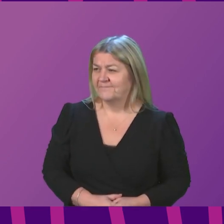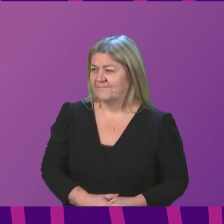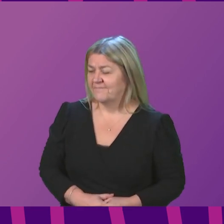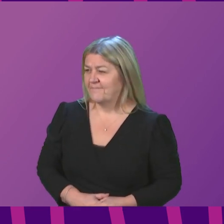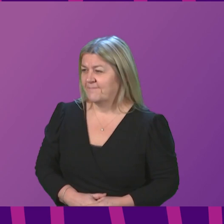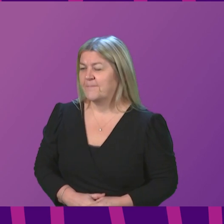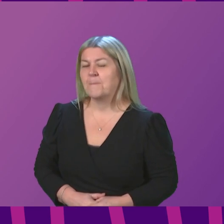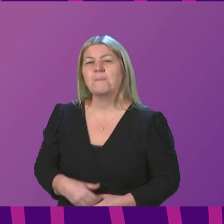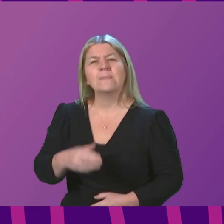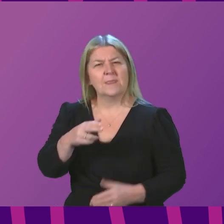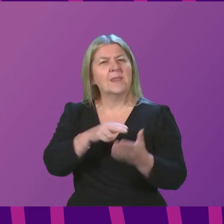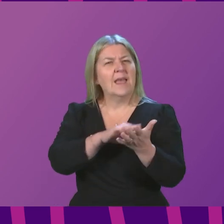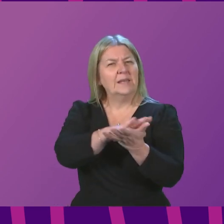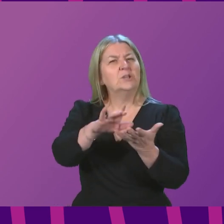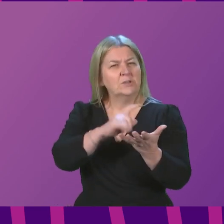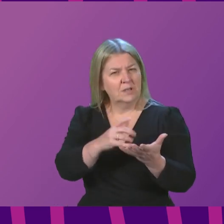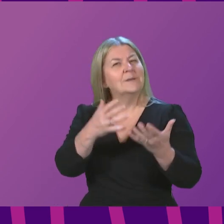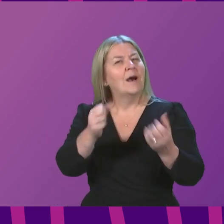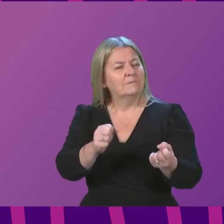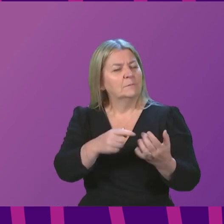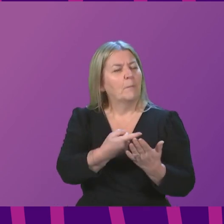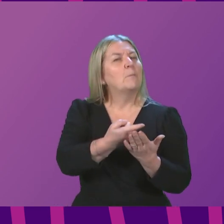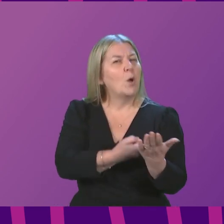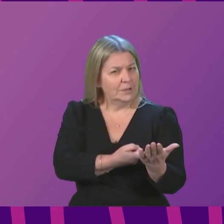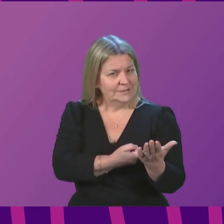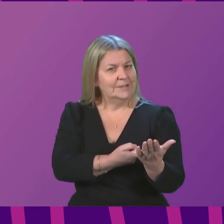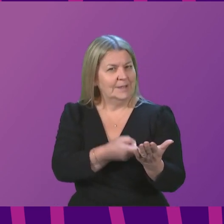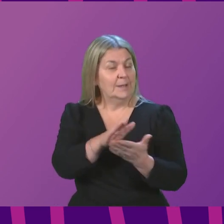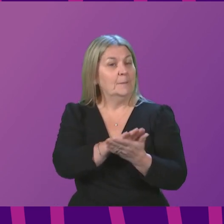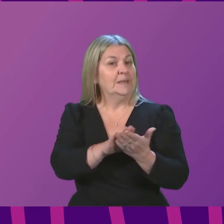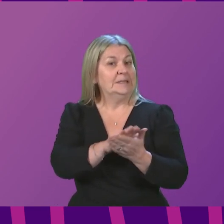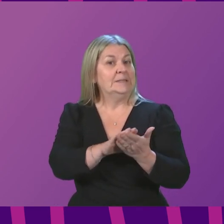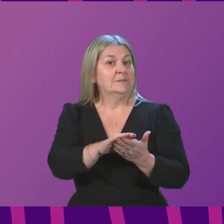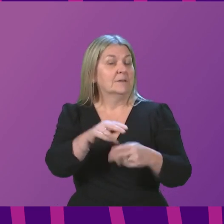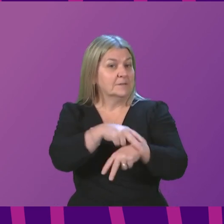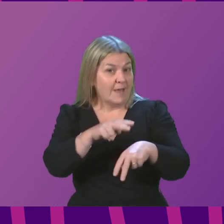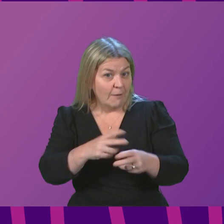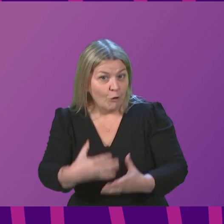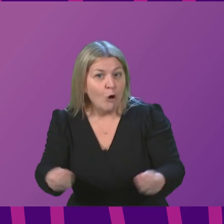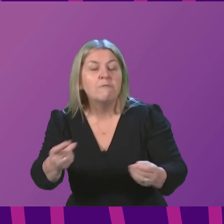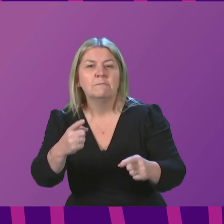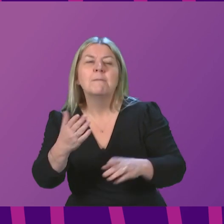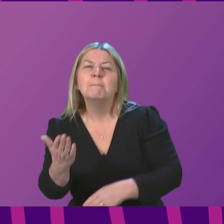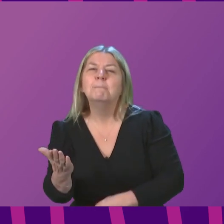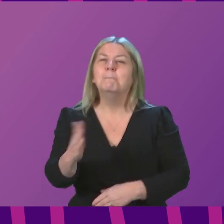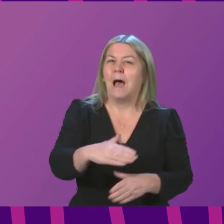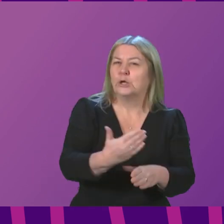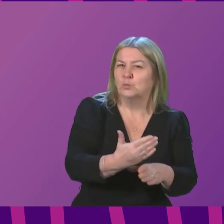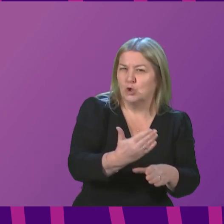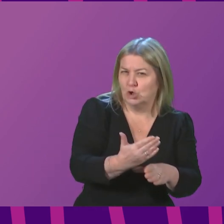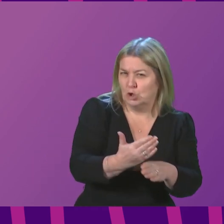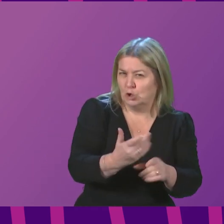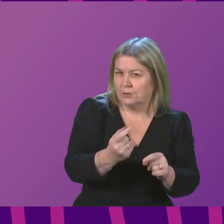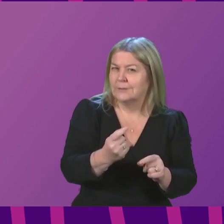place which help to facilitate a return to work and encourage attendance for employees where health issues